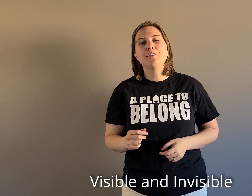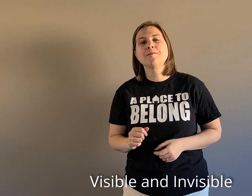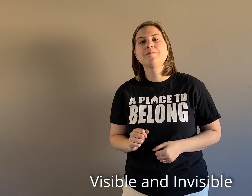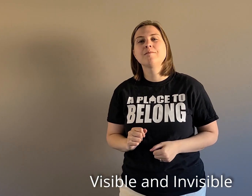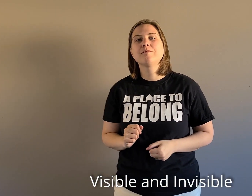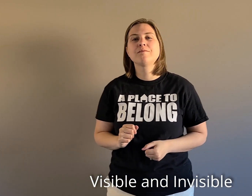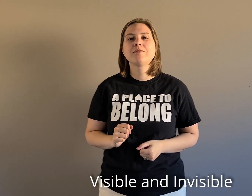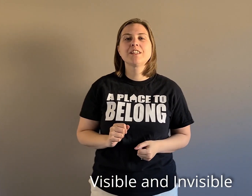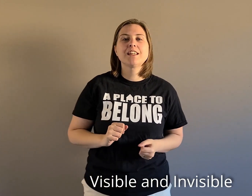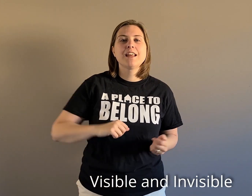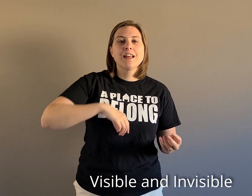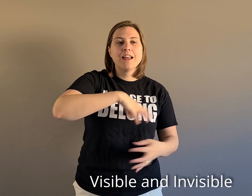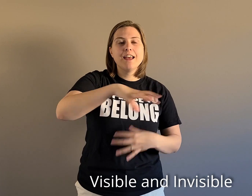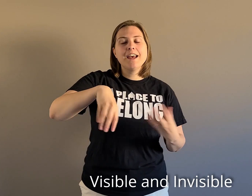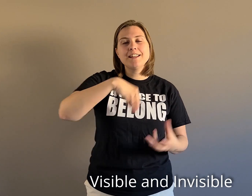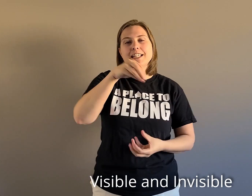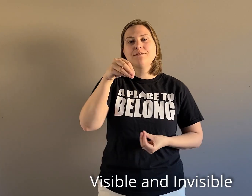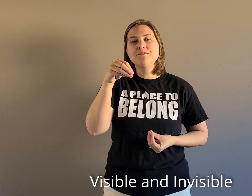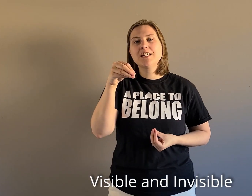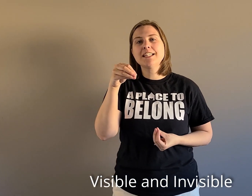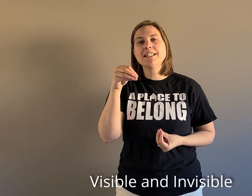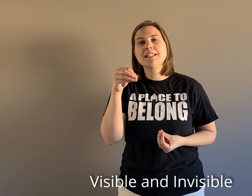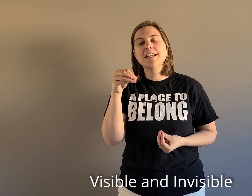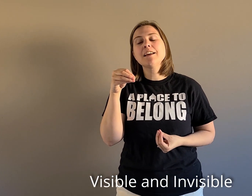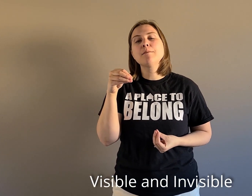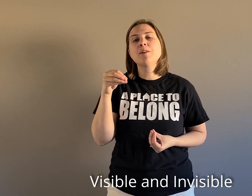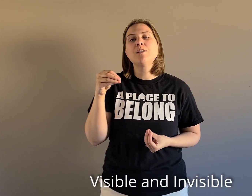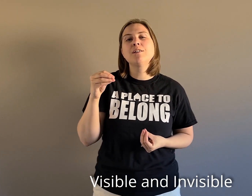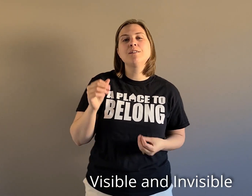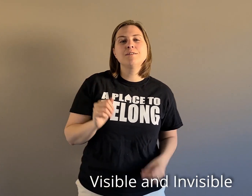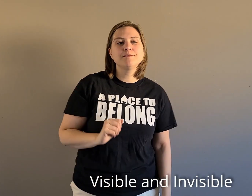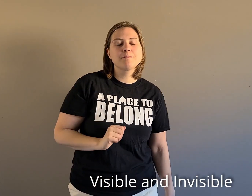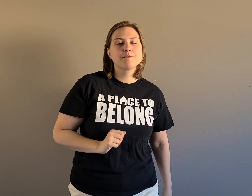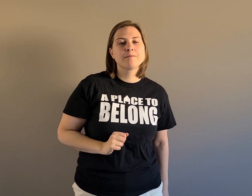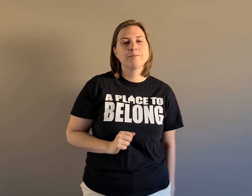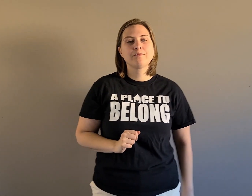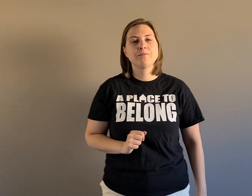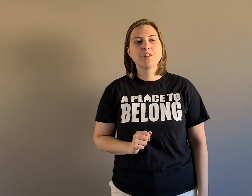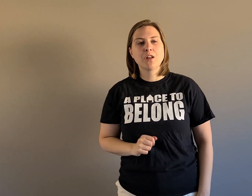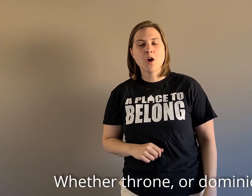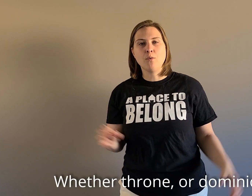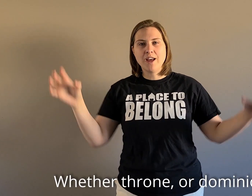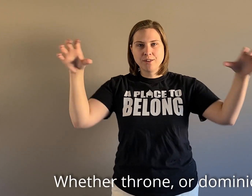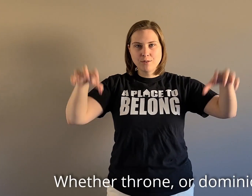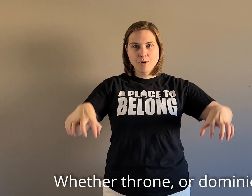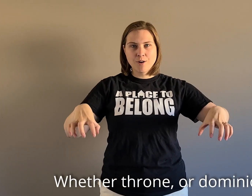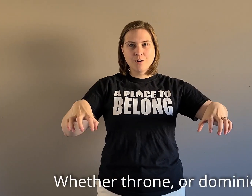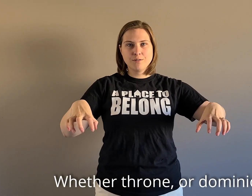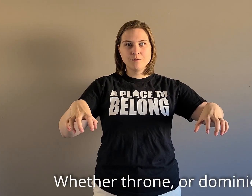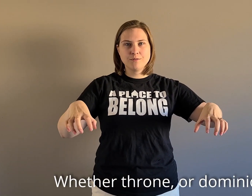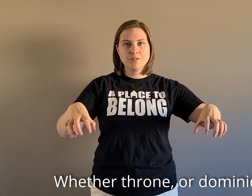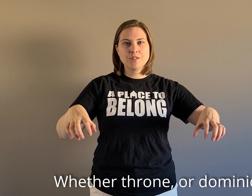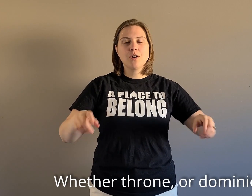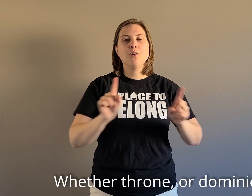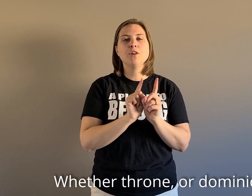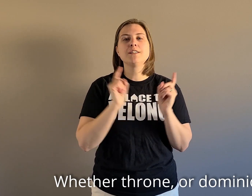and immeasible for the thrones or